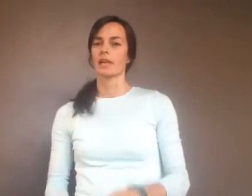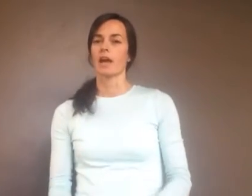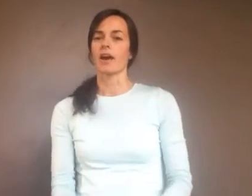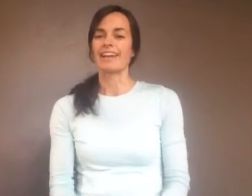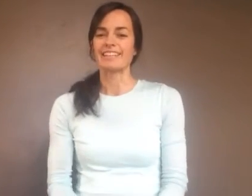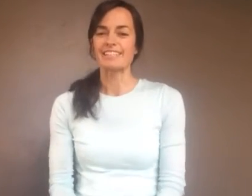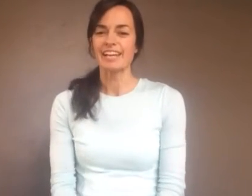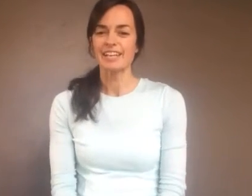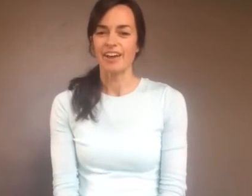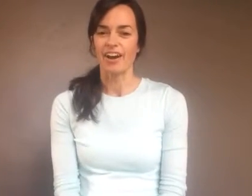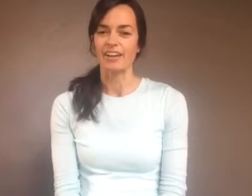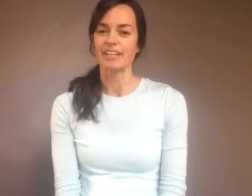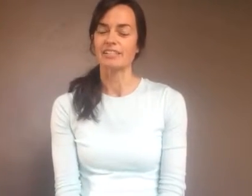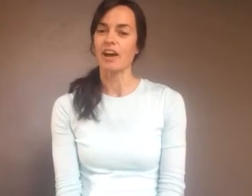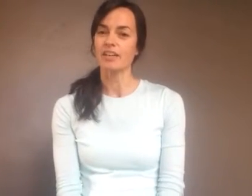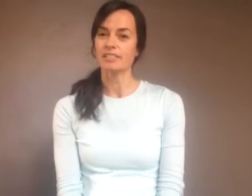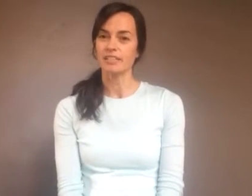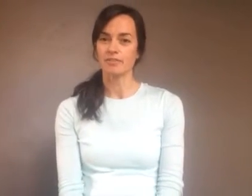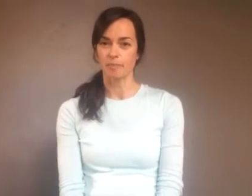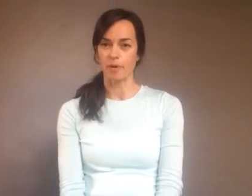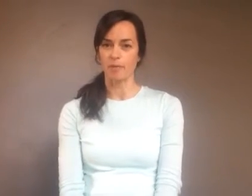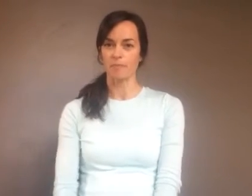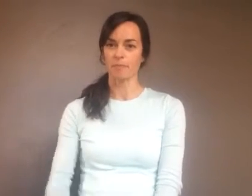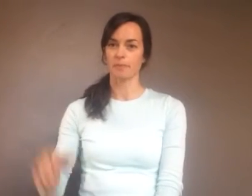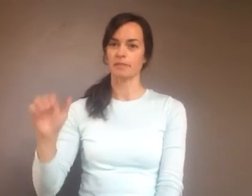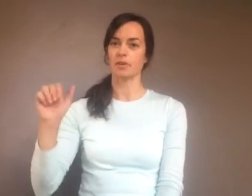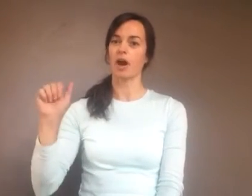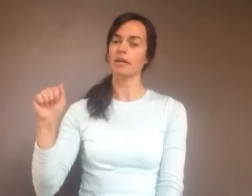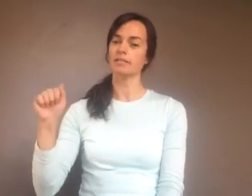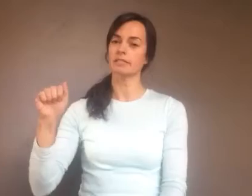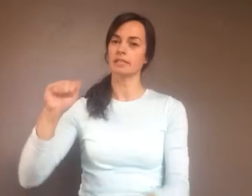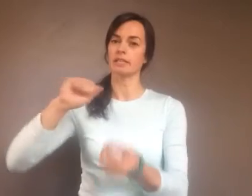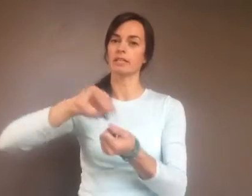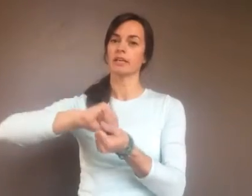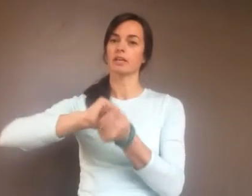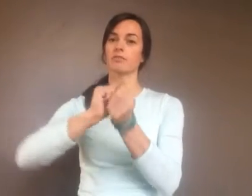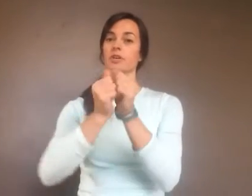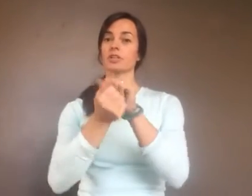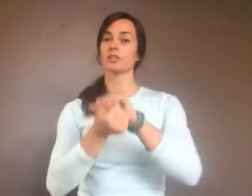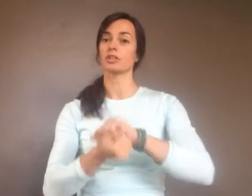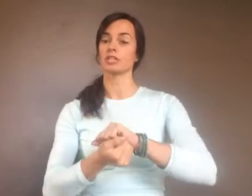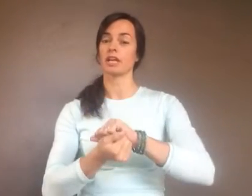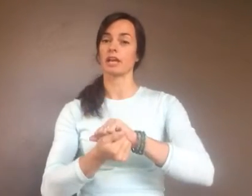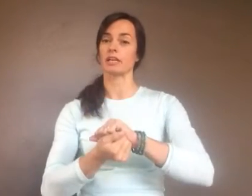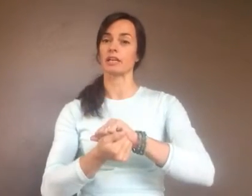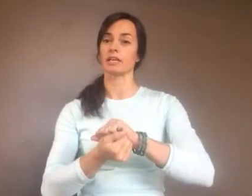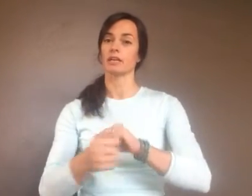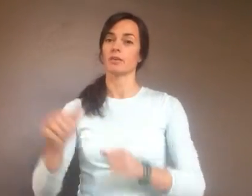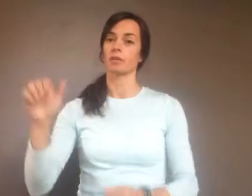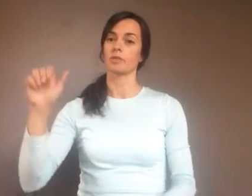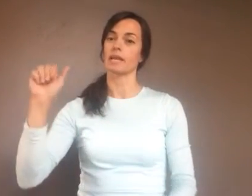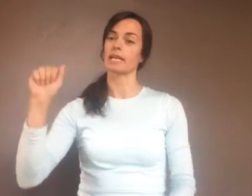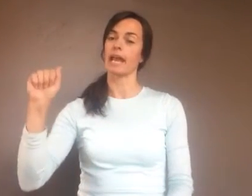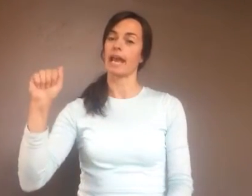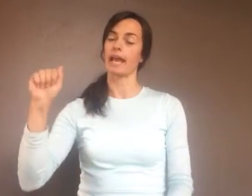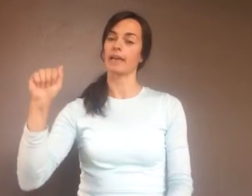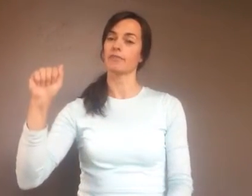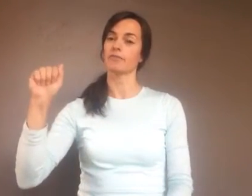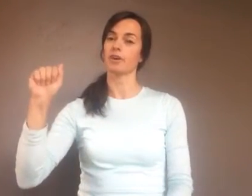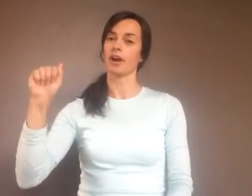All right, the second card is Augustine of Hippo. So Augustine converted to Christianity. We're going to make an A for